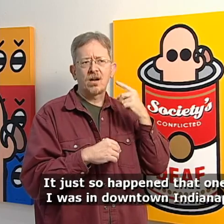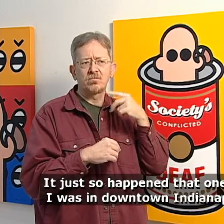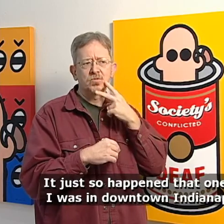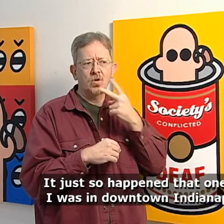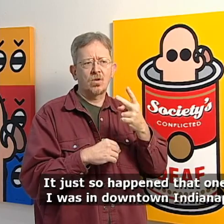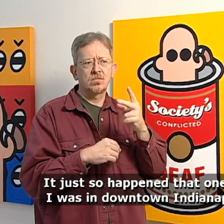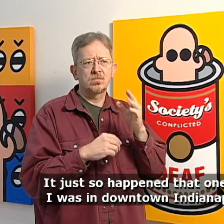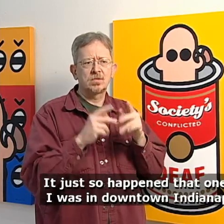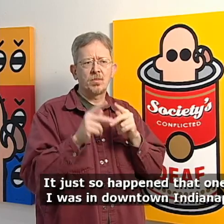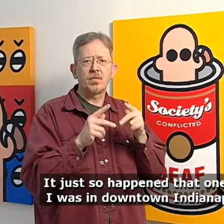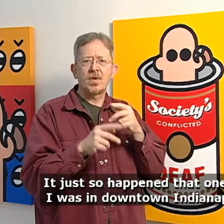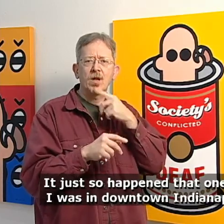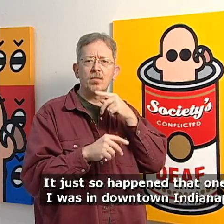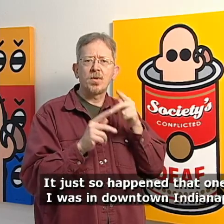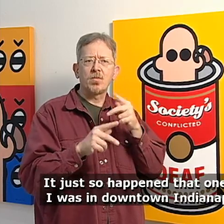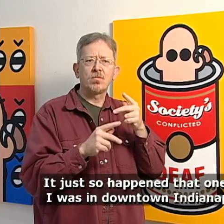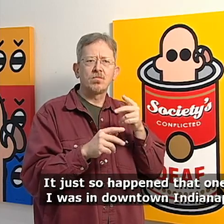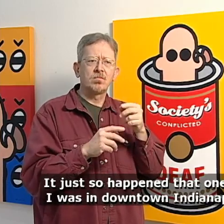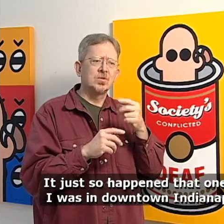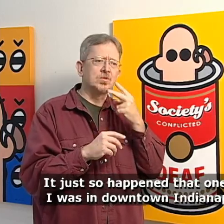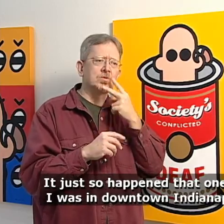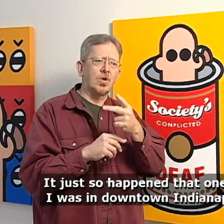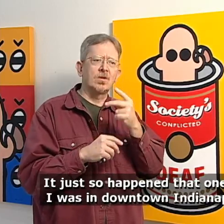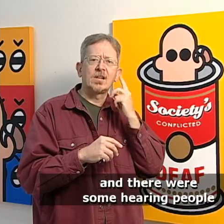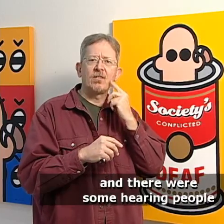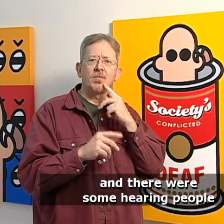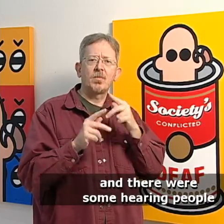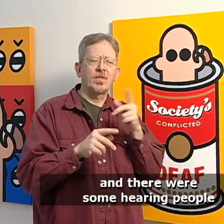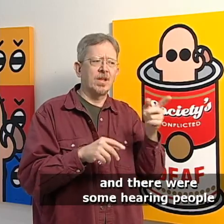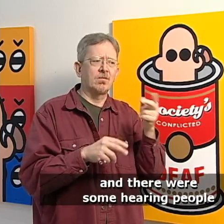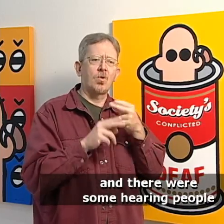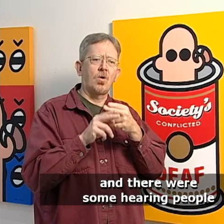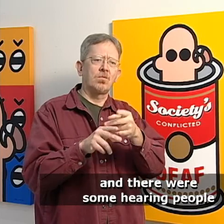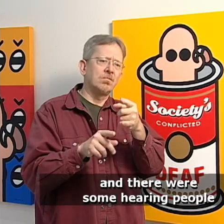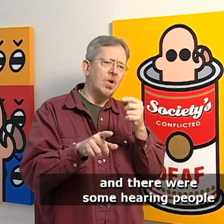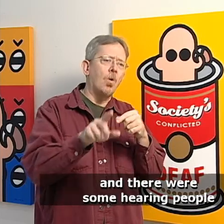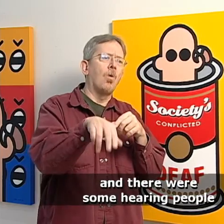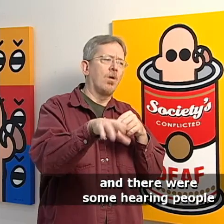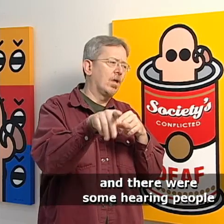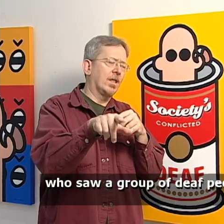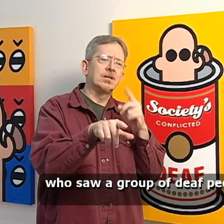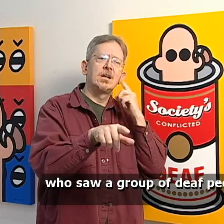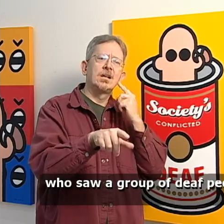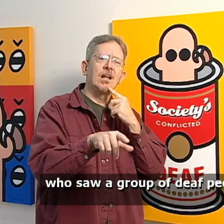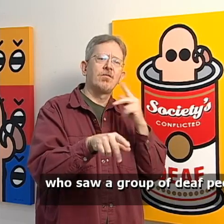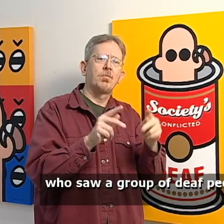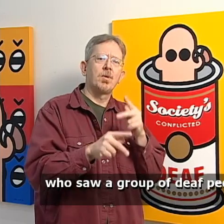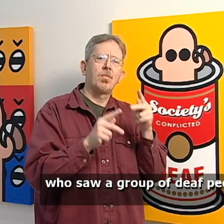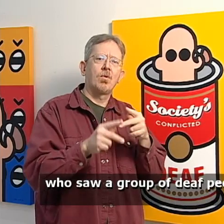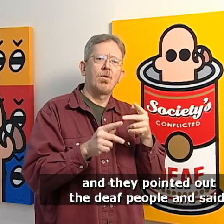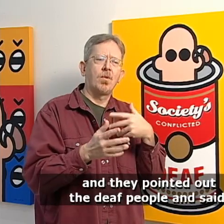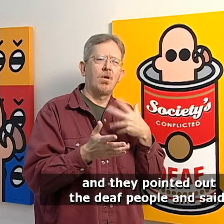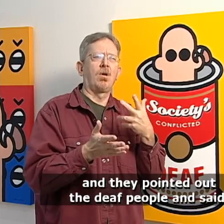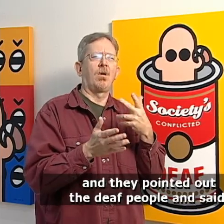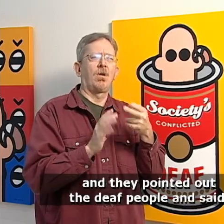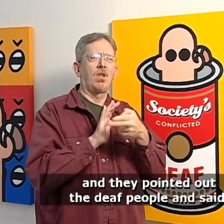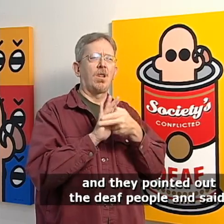It just so happened that one day I was in downtown Indianapolis and there were some hearing people who saw a group of deaf people and they